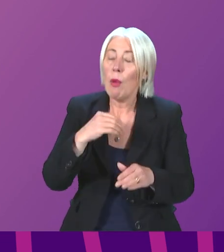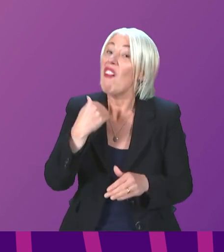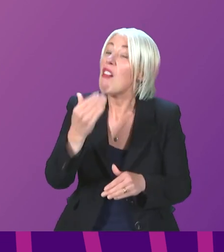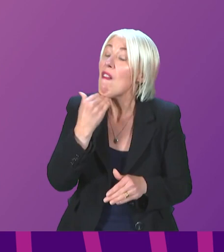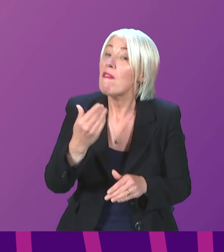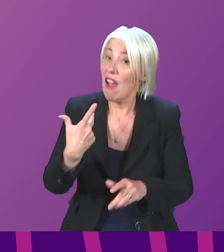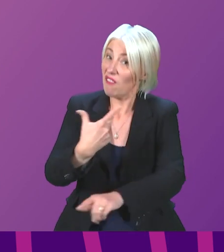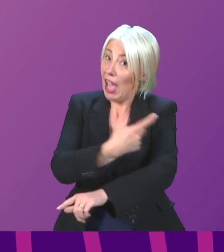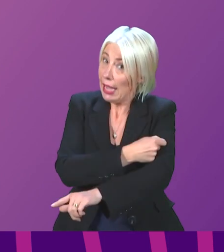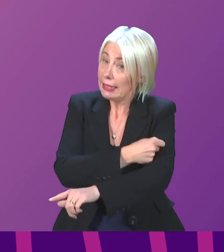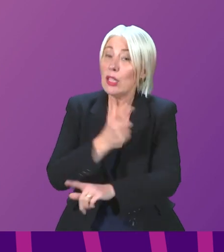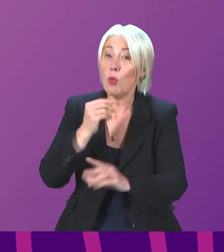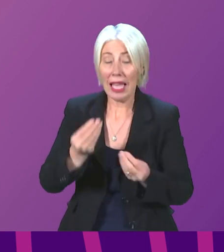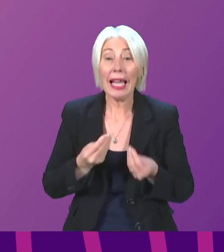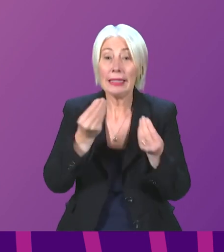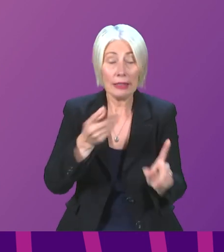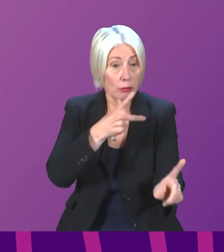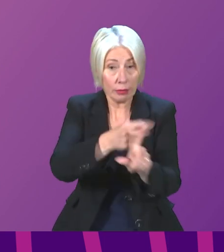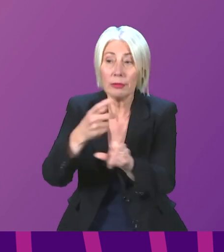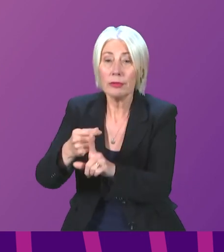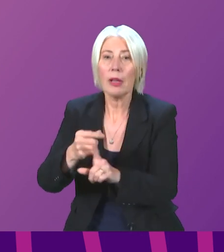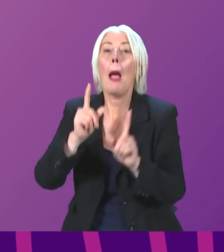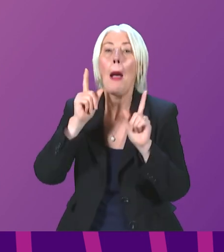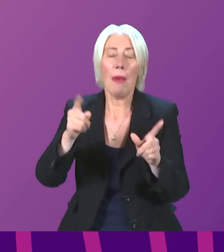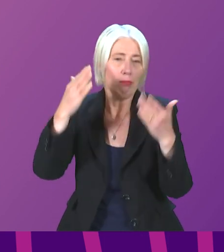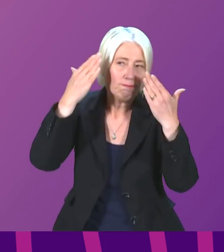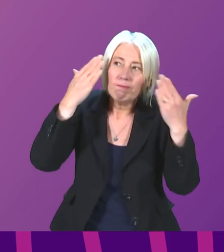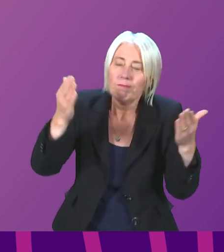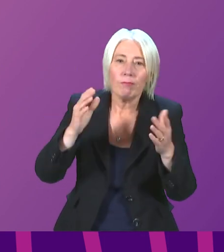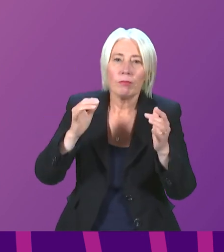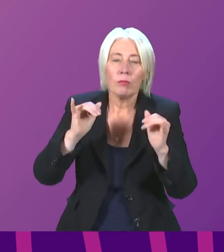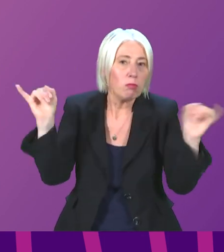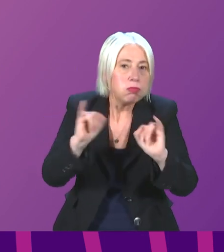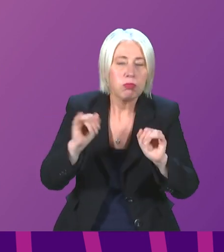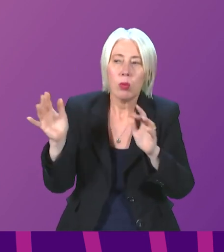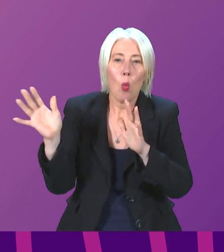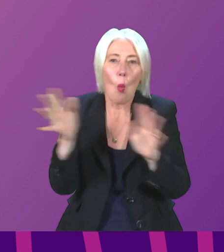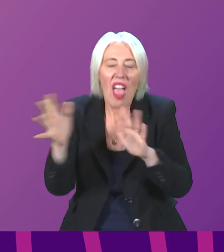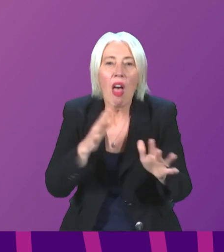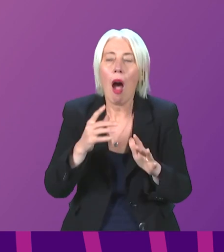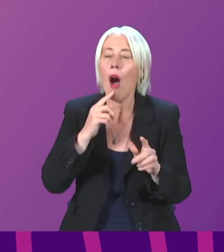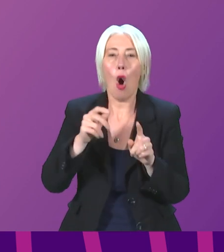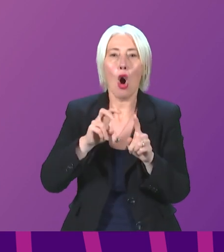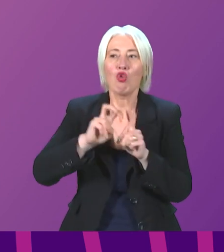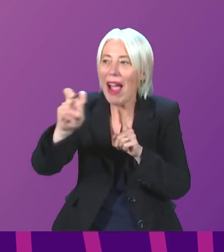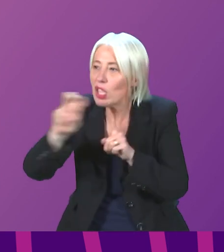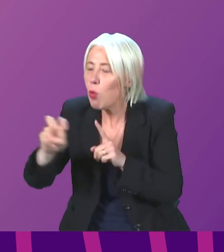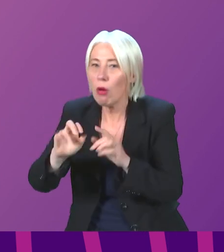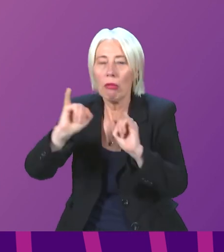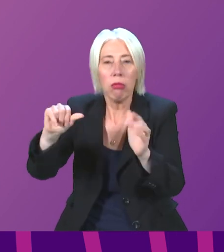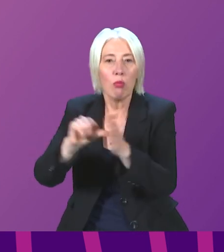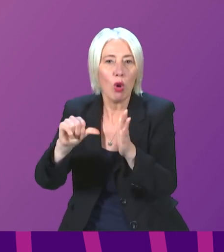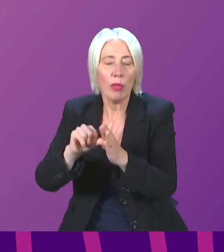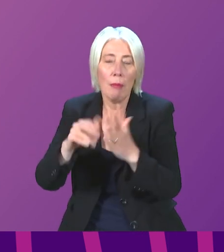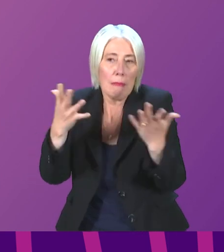and delivery, this may of course be impacted by extreme adverse weather or disruption to transport routes, and we will do all we can